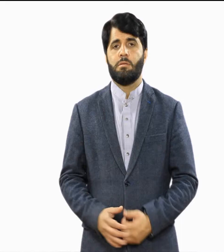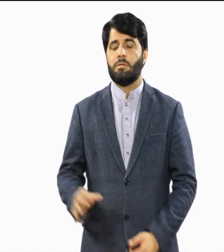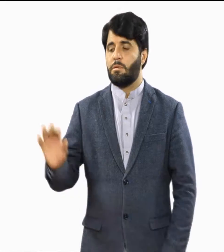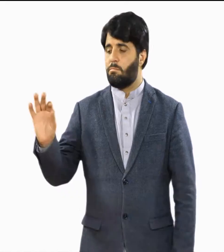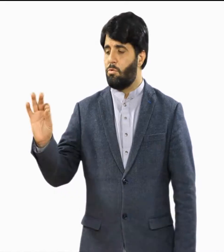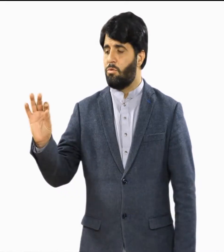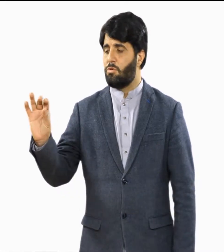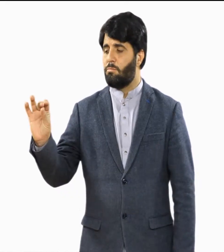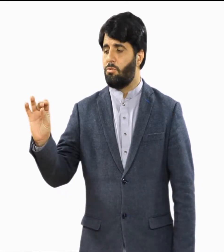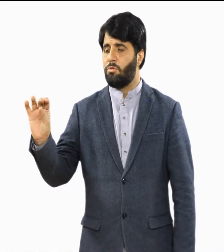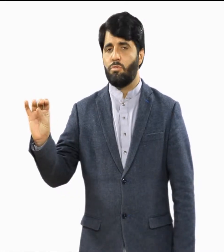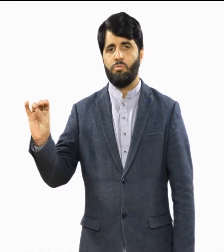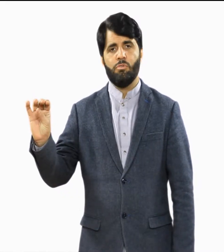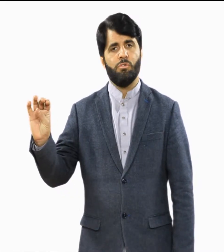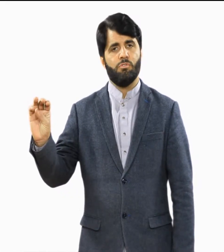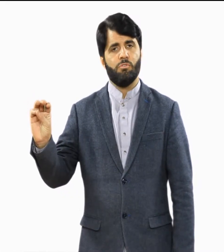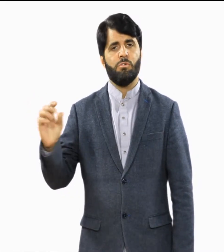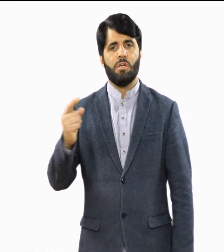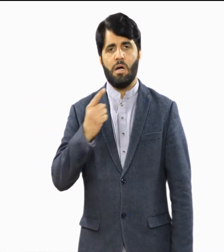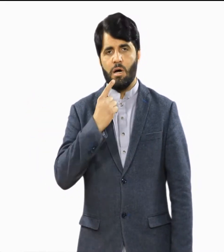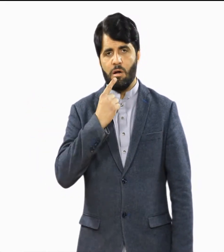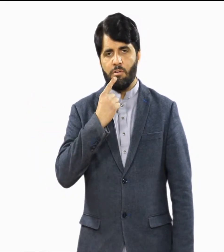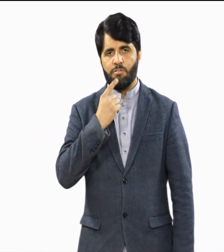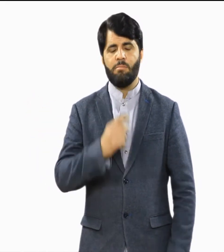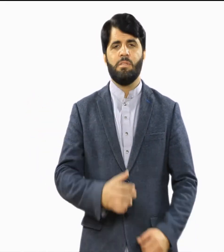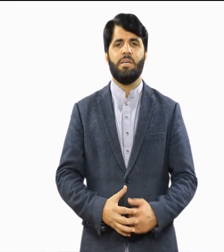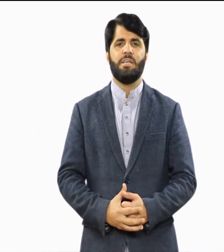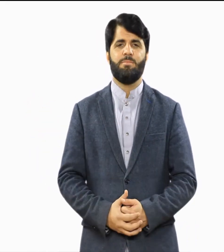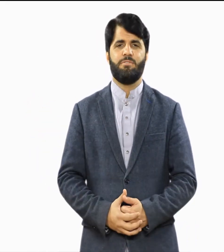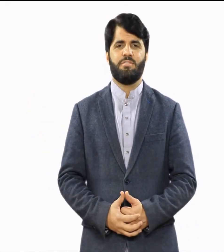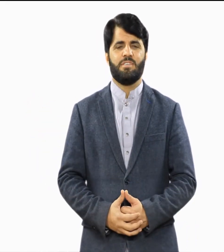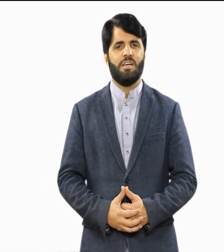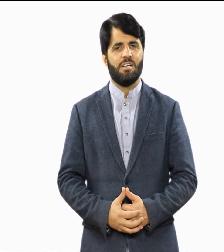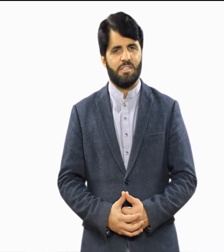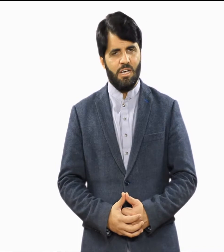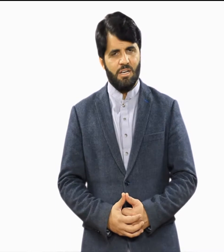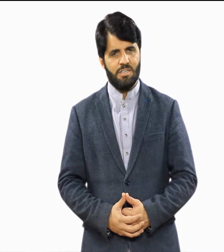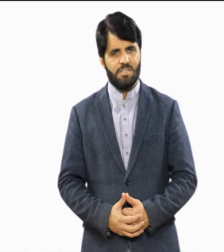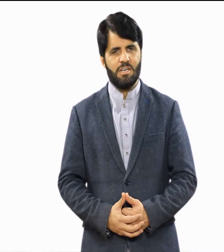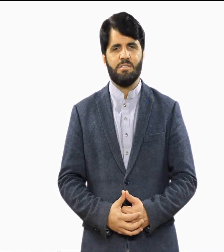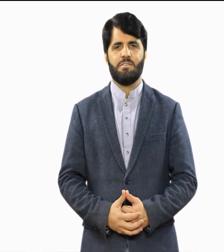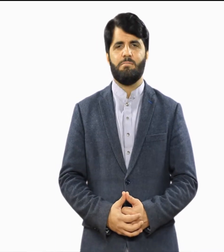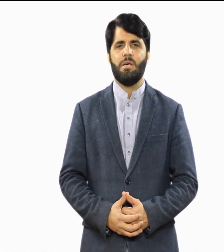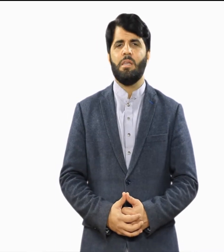Mun, bun, wun, fun are from the lips Tongue has many,